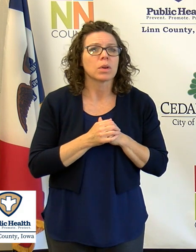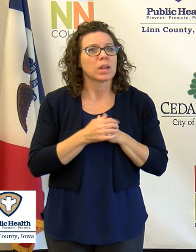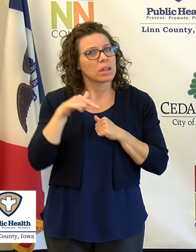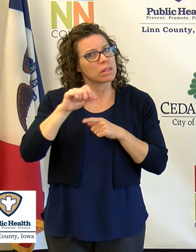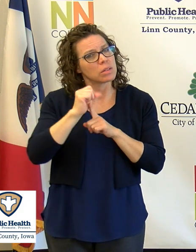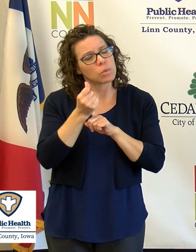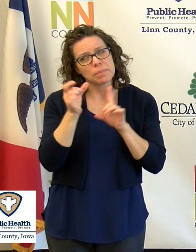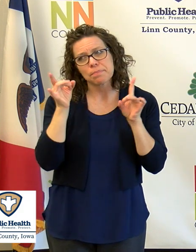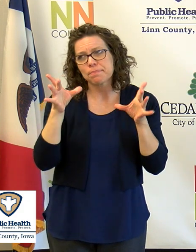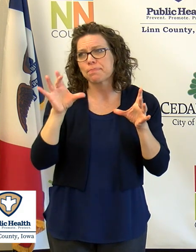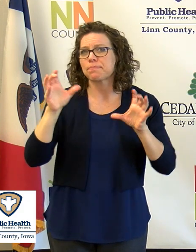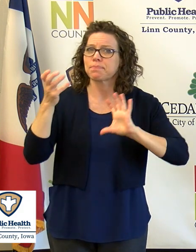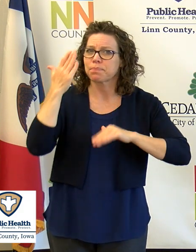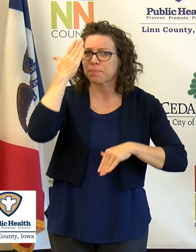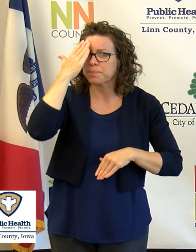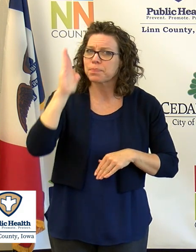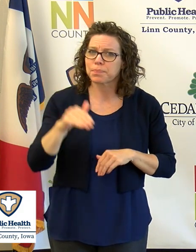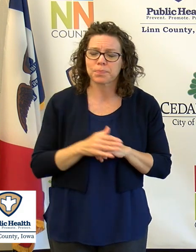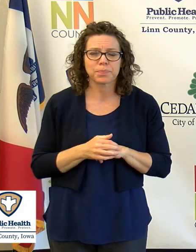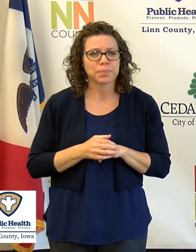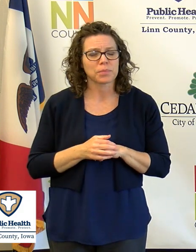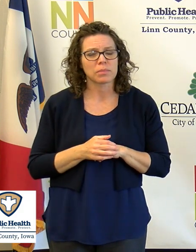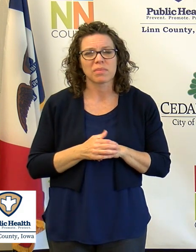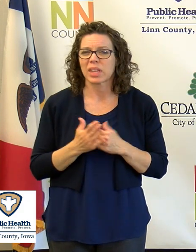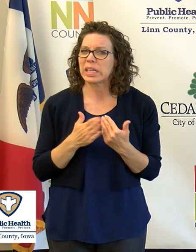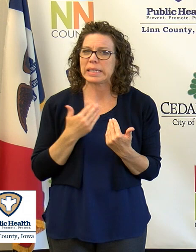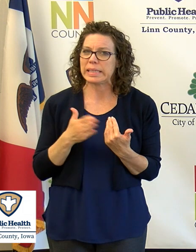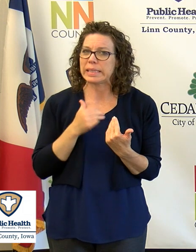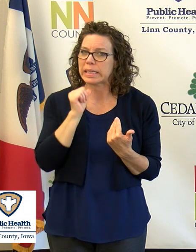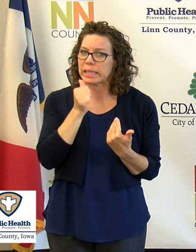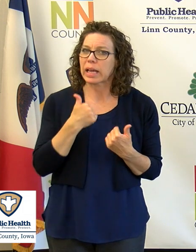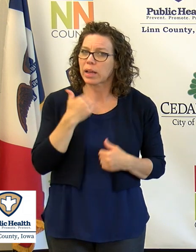this situation. I understand it hasn't been easy.